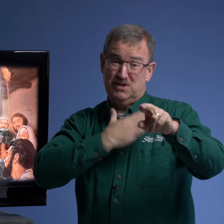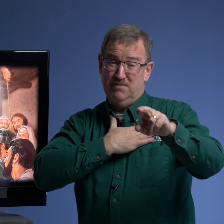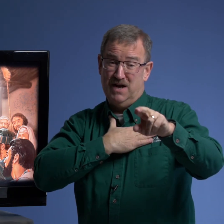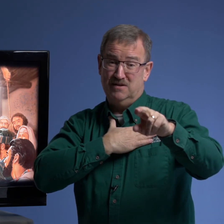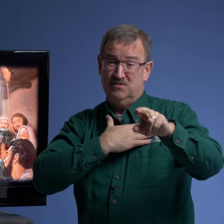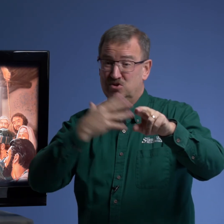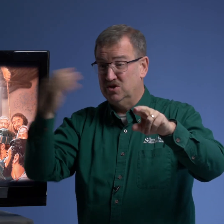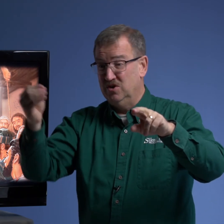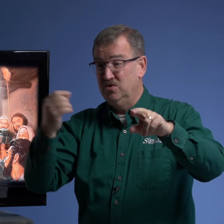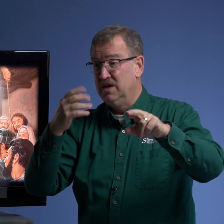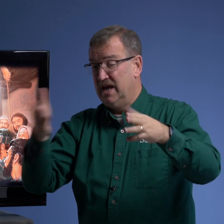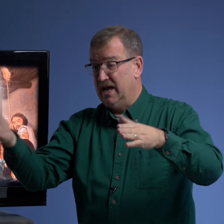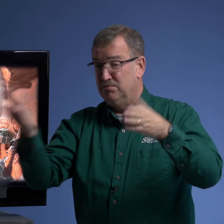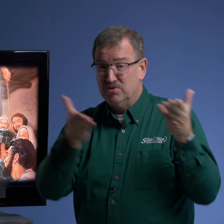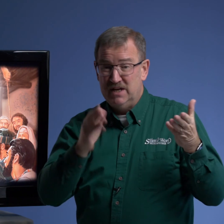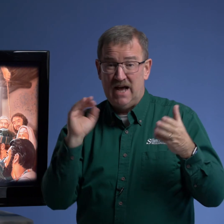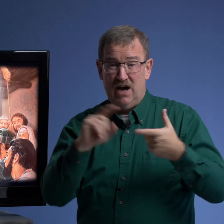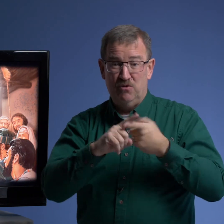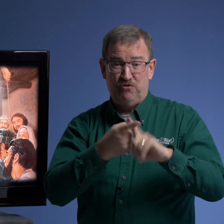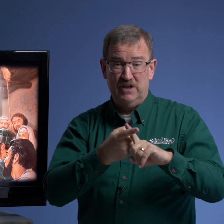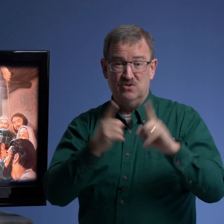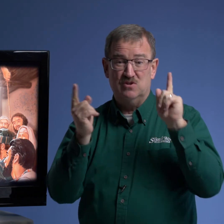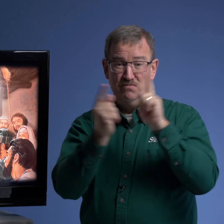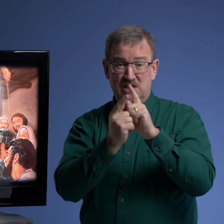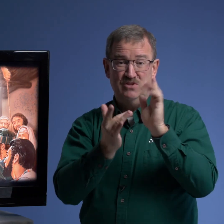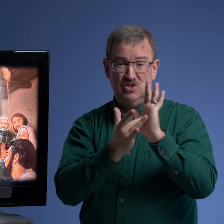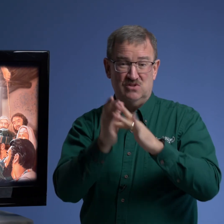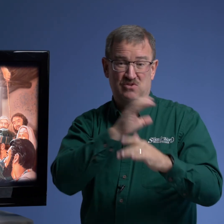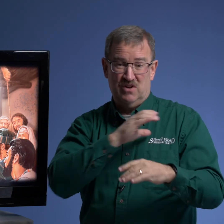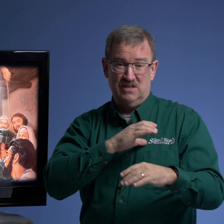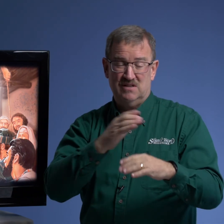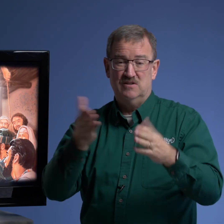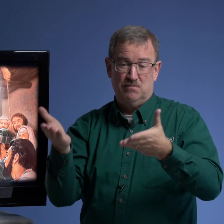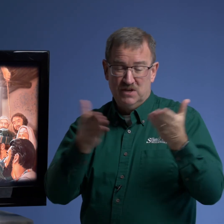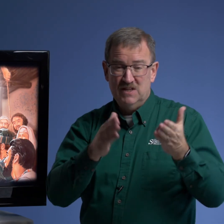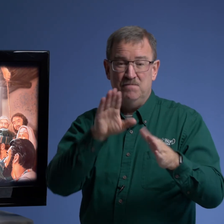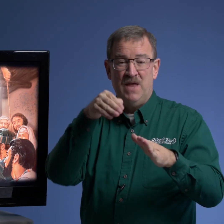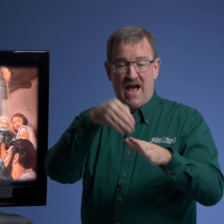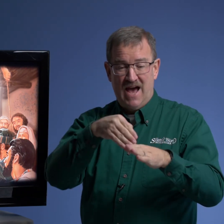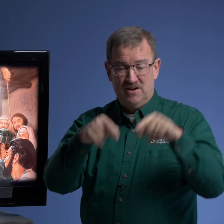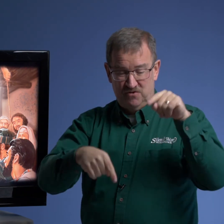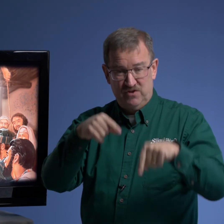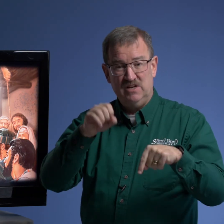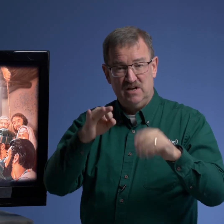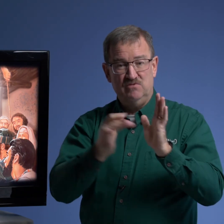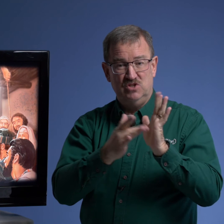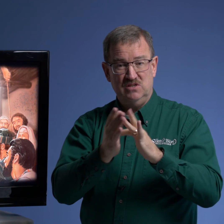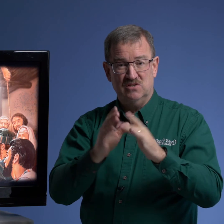and mine to go and bring our friends to meet jesus christ to bring them at the feet of jesus